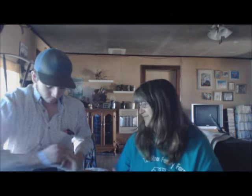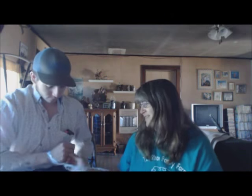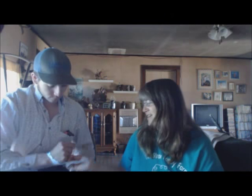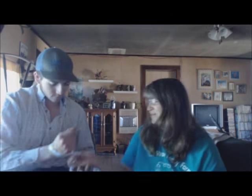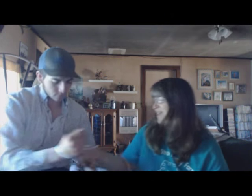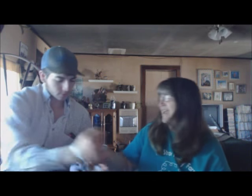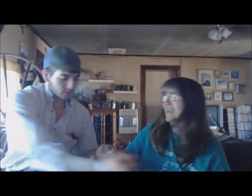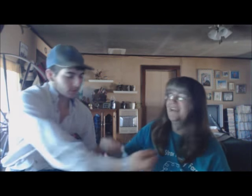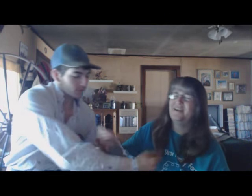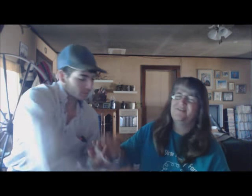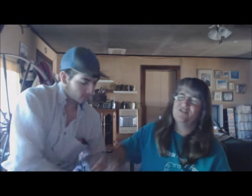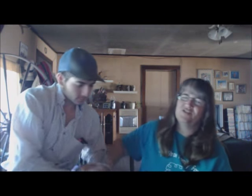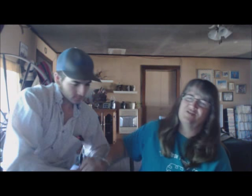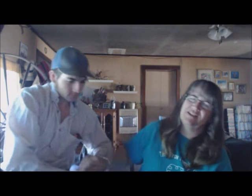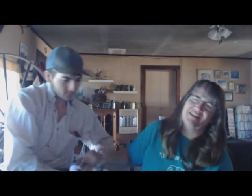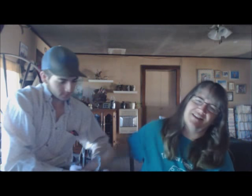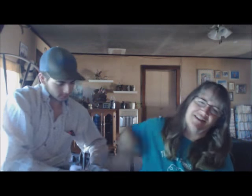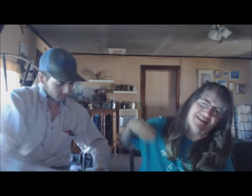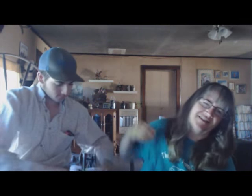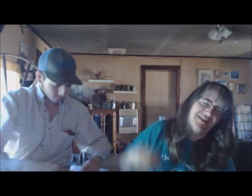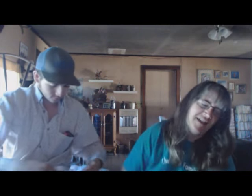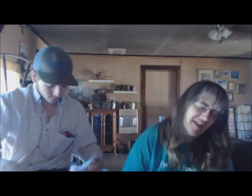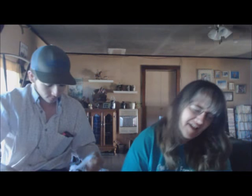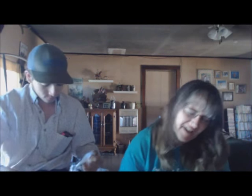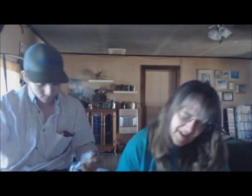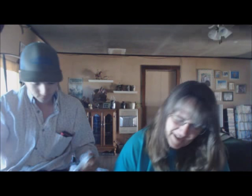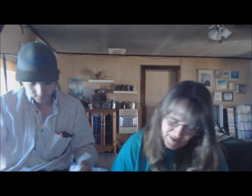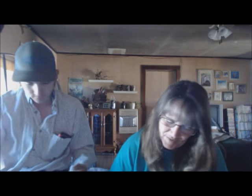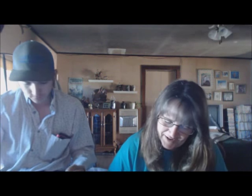He's got my hand capture, so he thinks. Anyway.